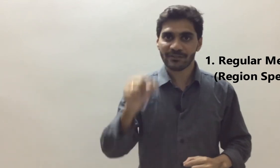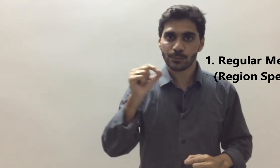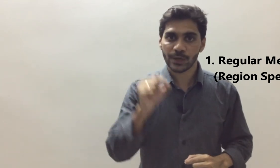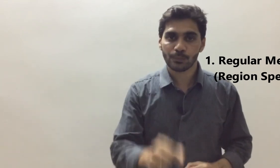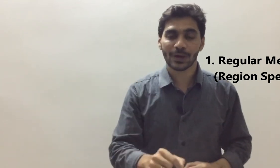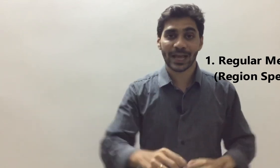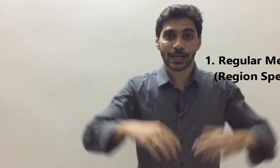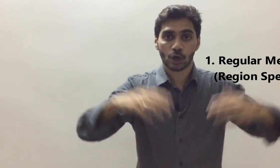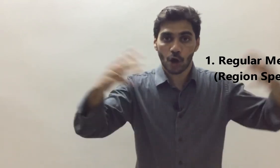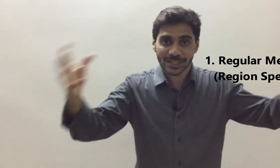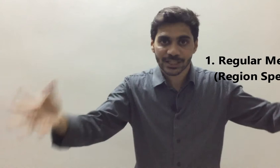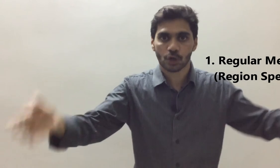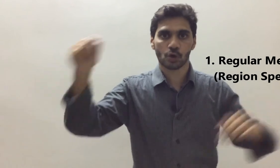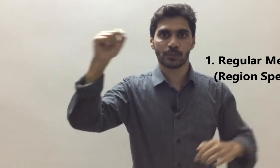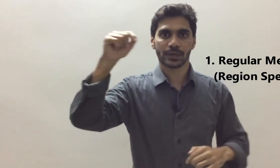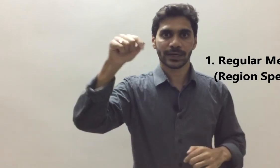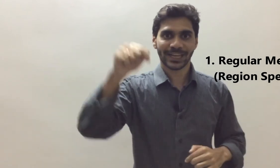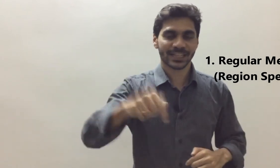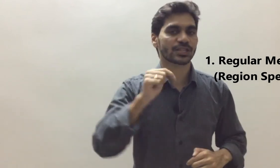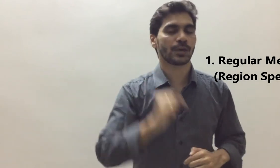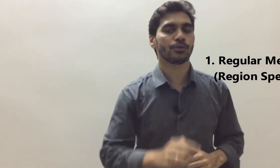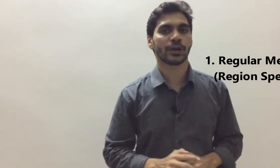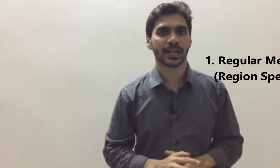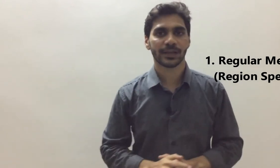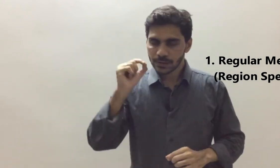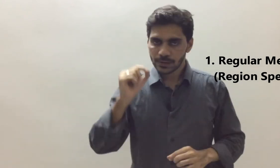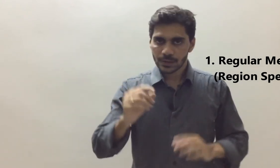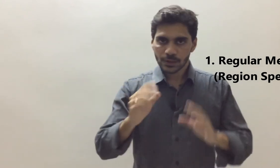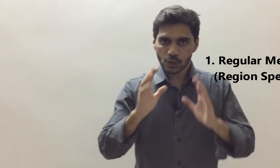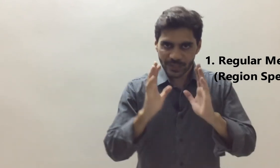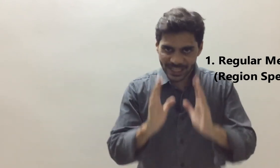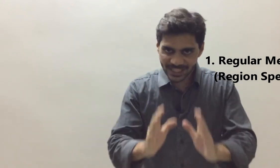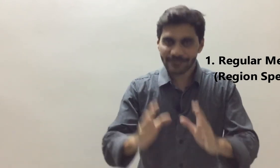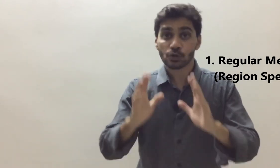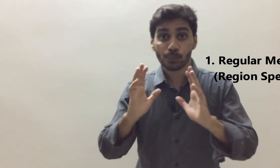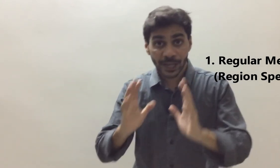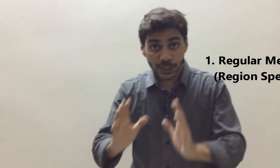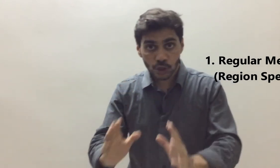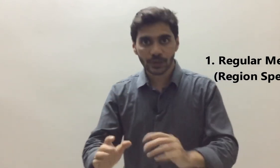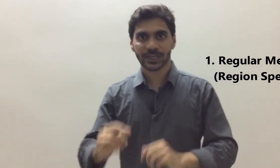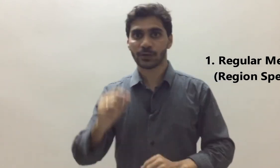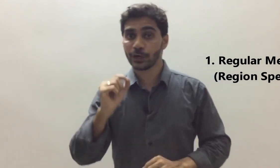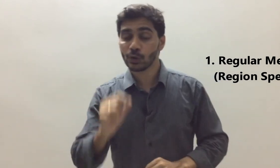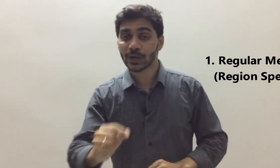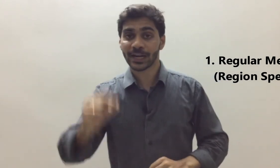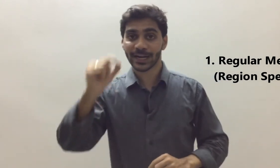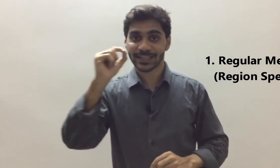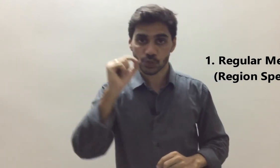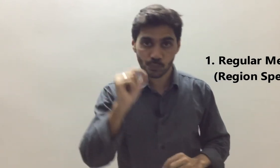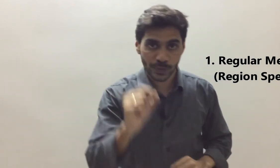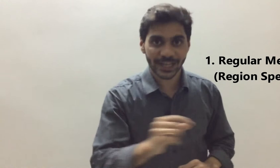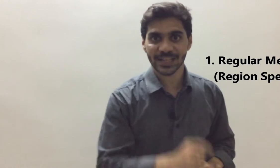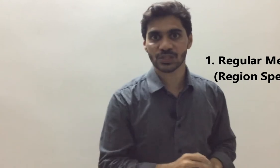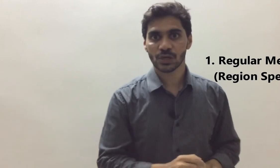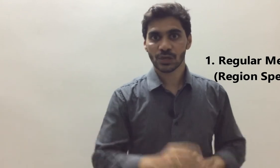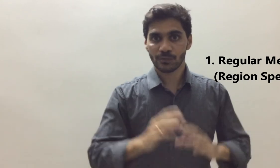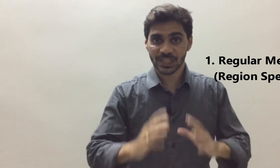a people across the globe in this community. So we just have to make sure that we do conduct these meetings, which is